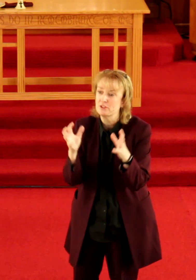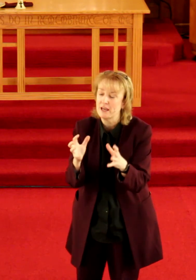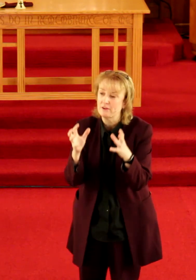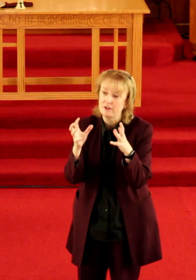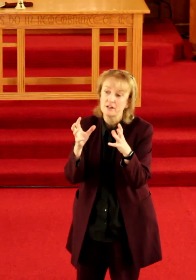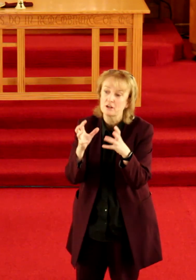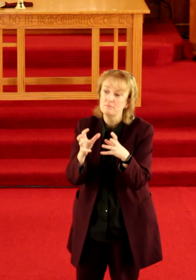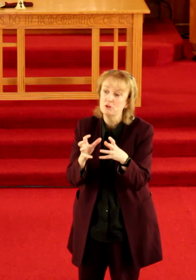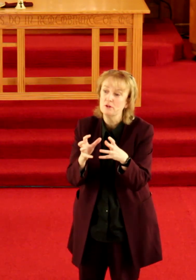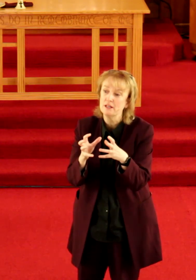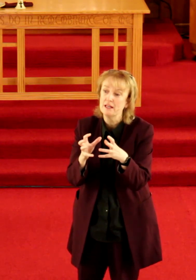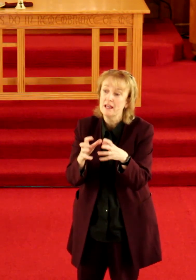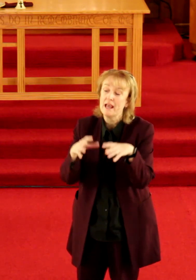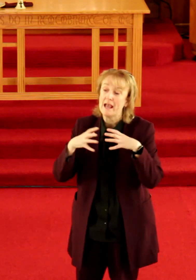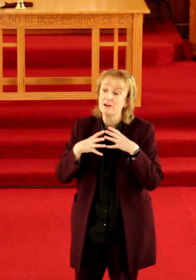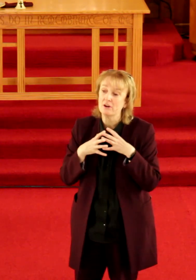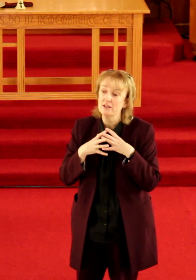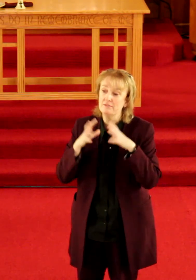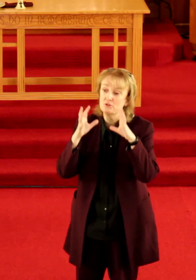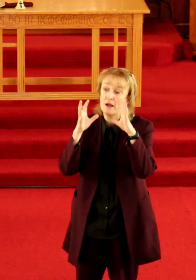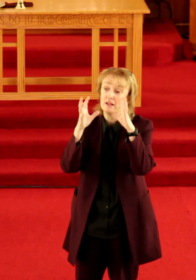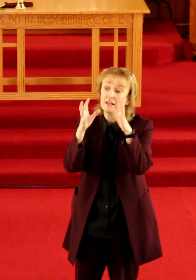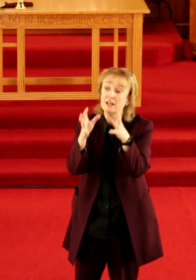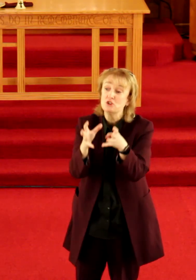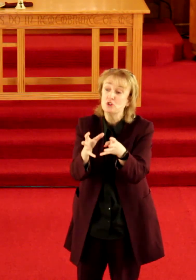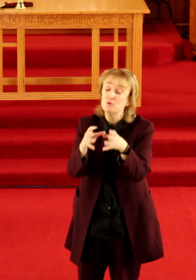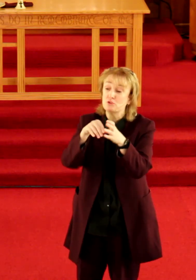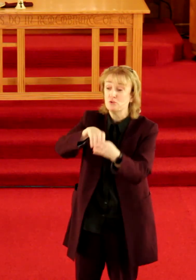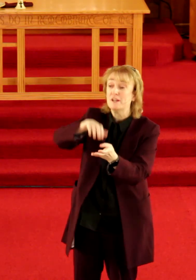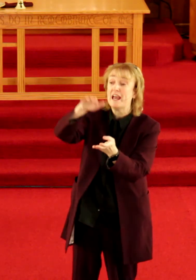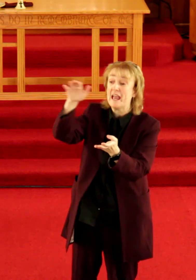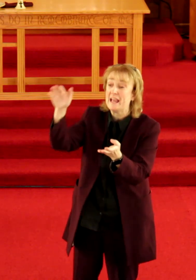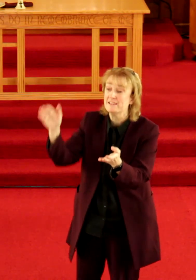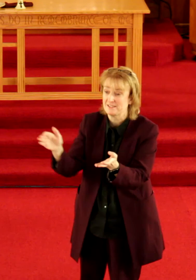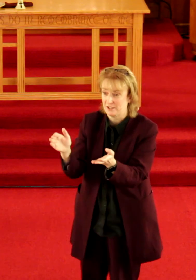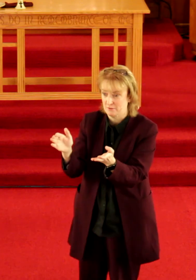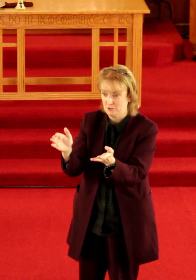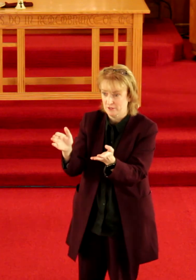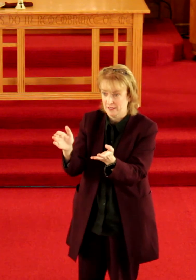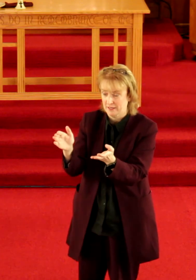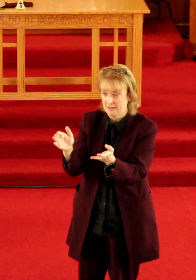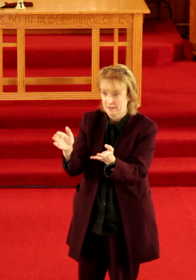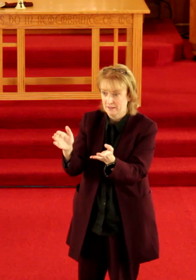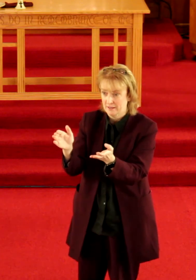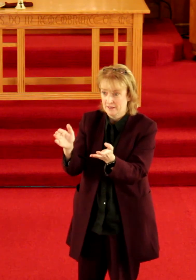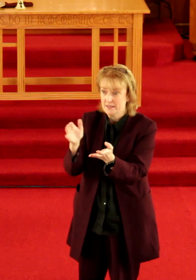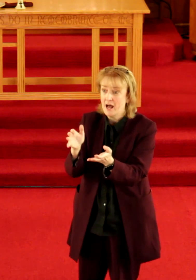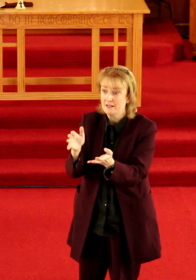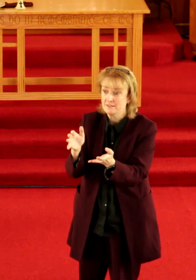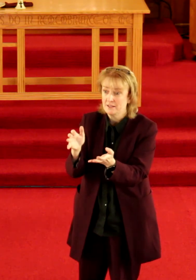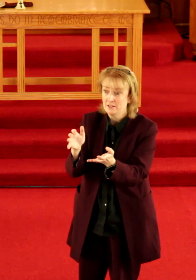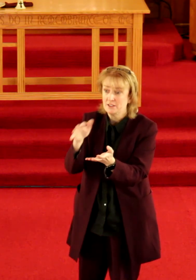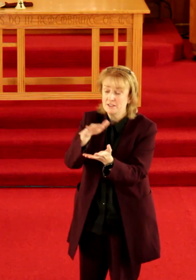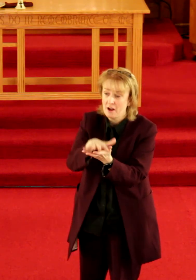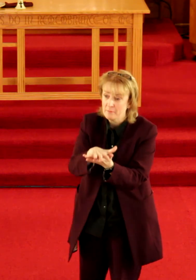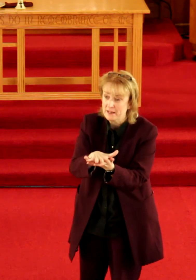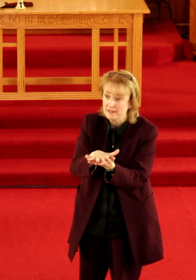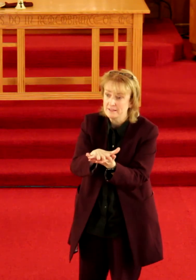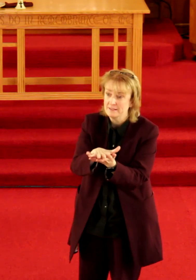together in a community and our individuality is used to enhance the community not to dominate it